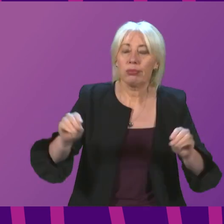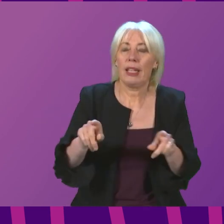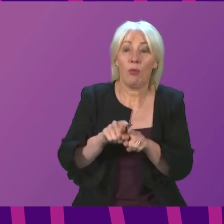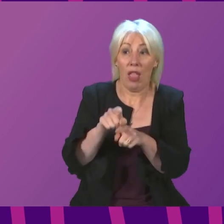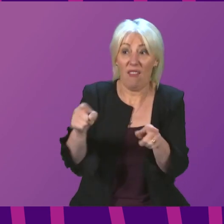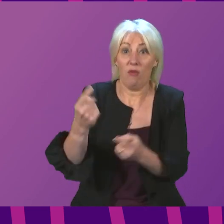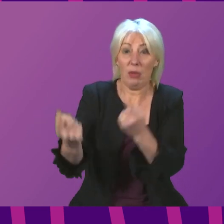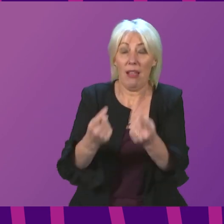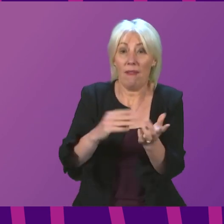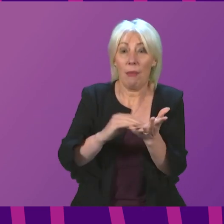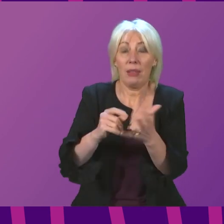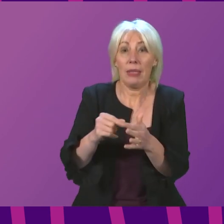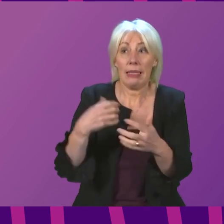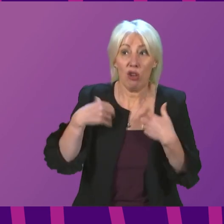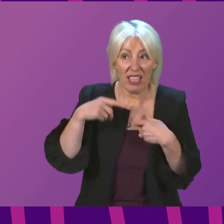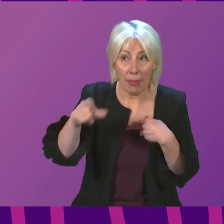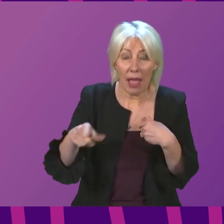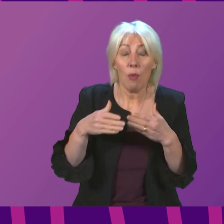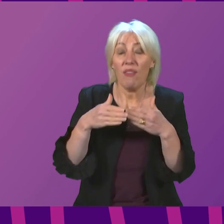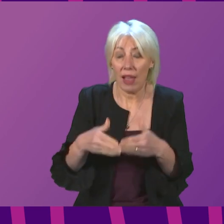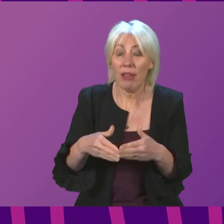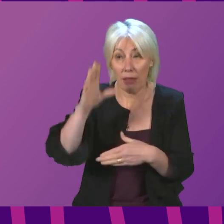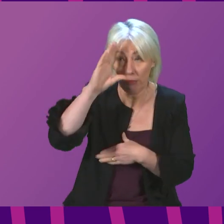in ferry services, up to date over the next few weeks.